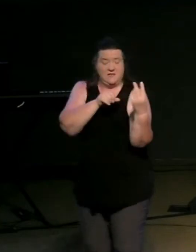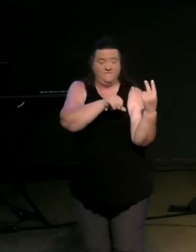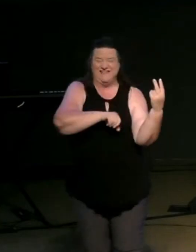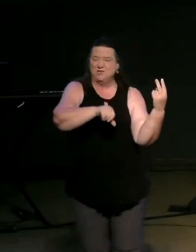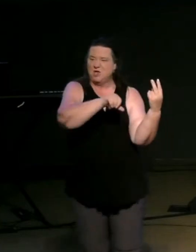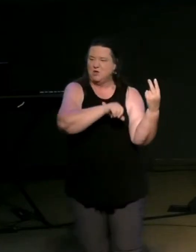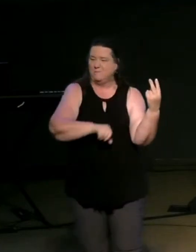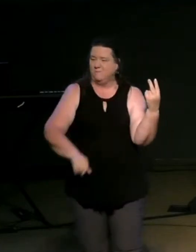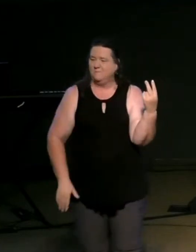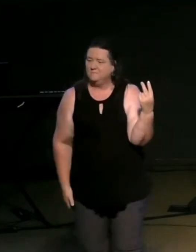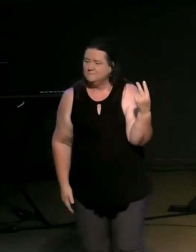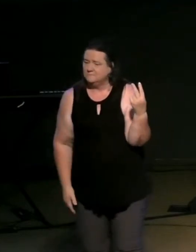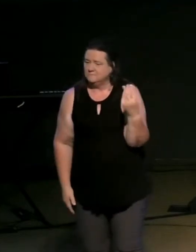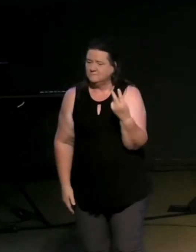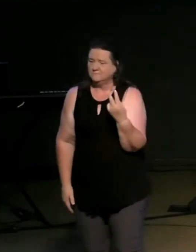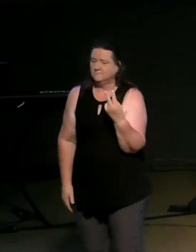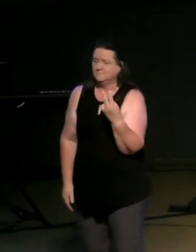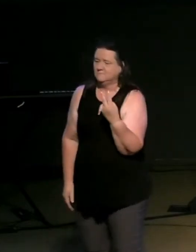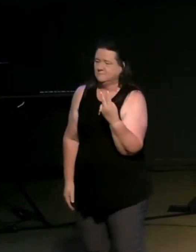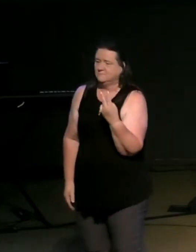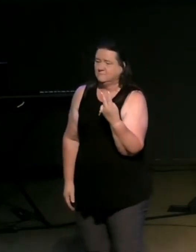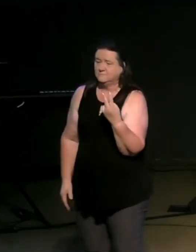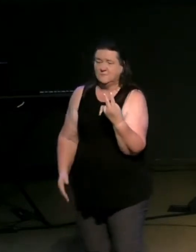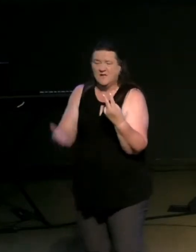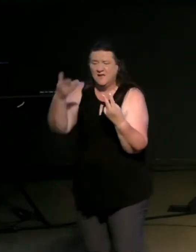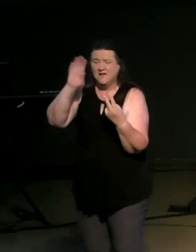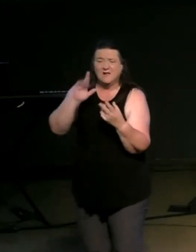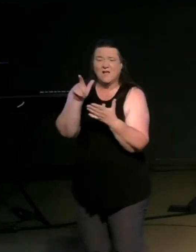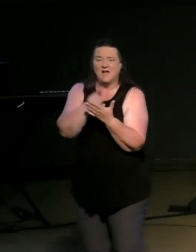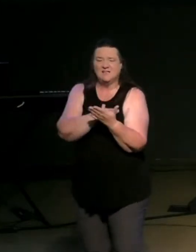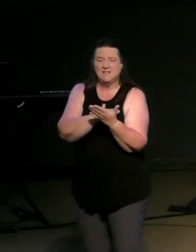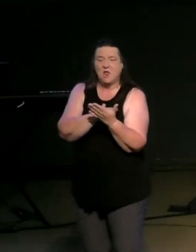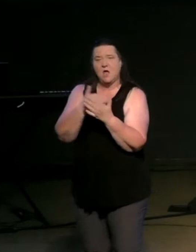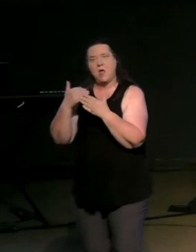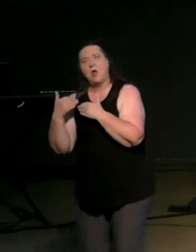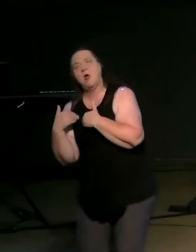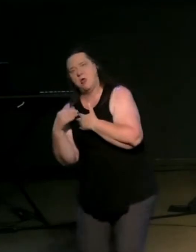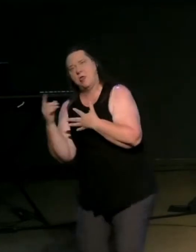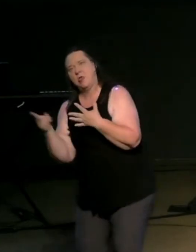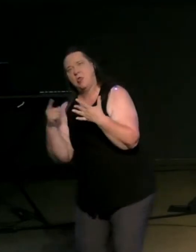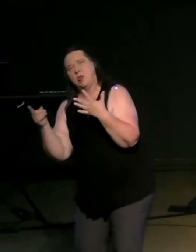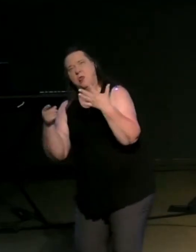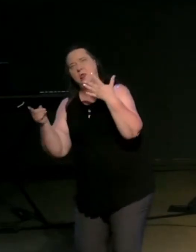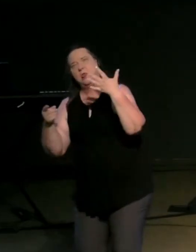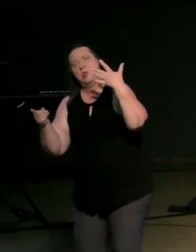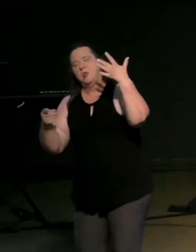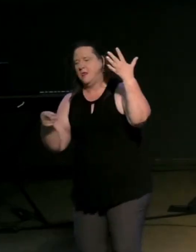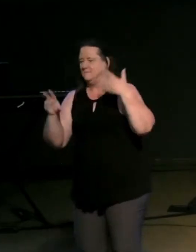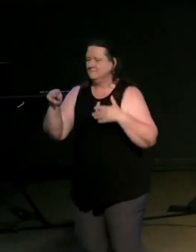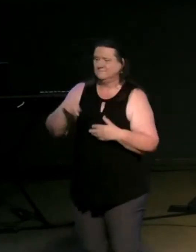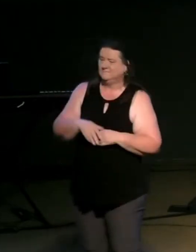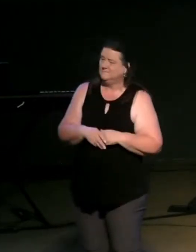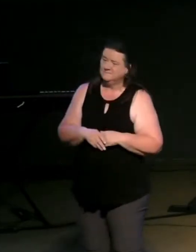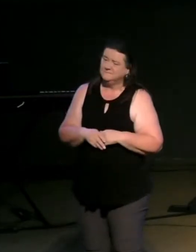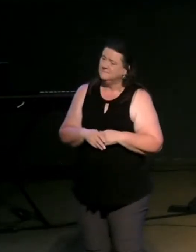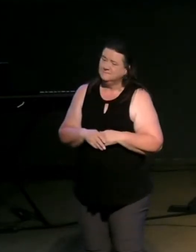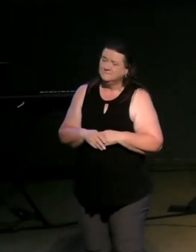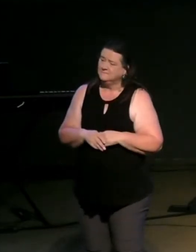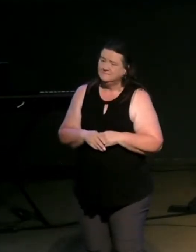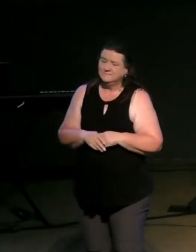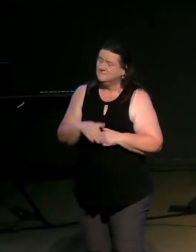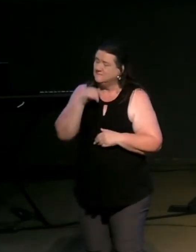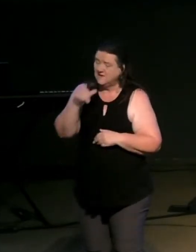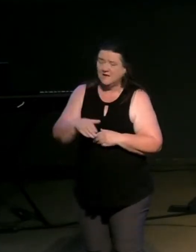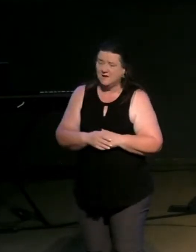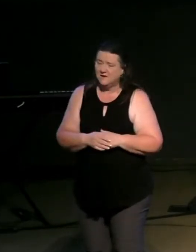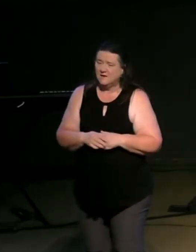others god's laws are not burden burdensome they're not here